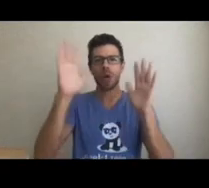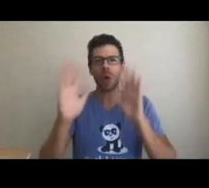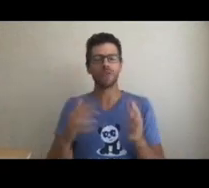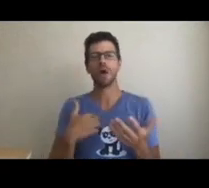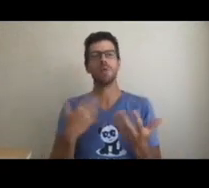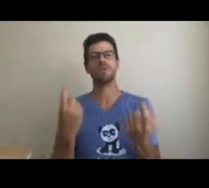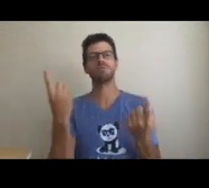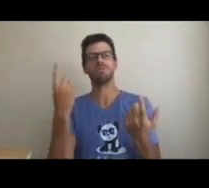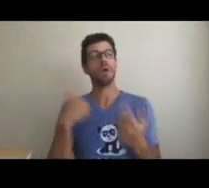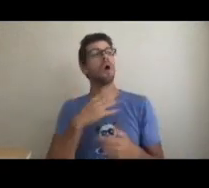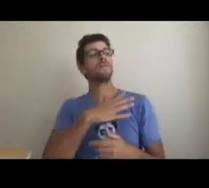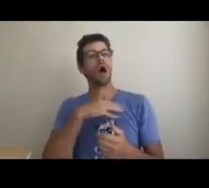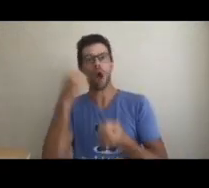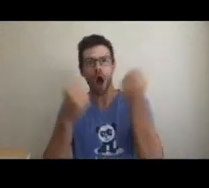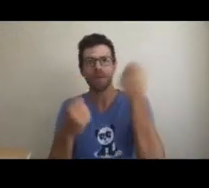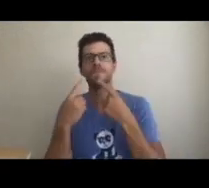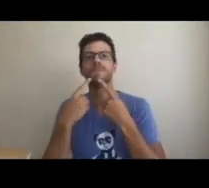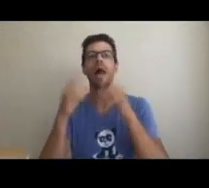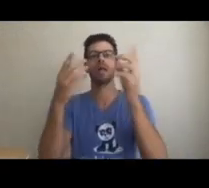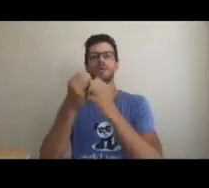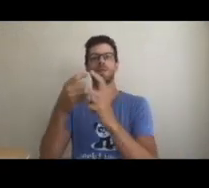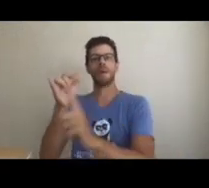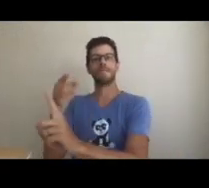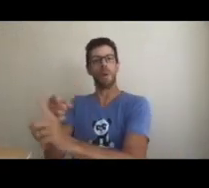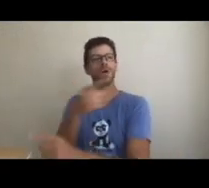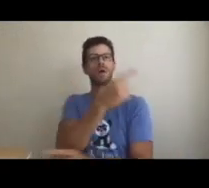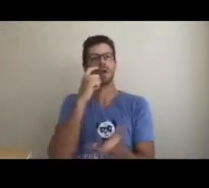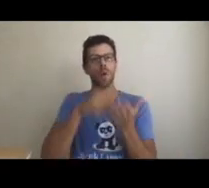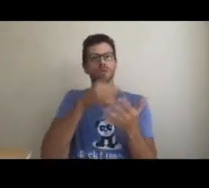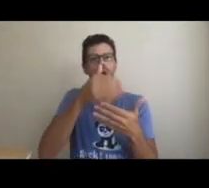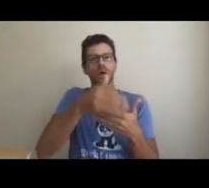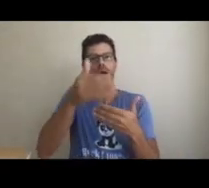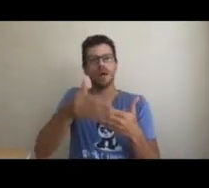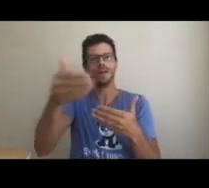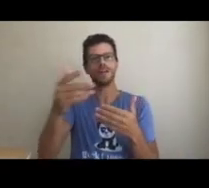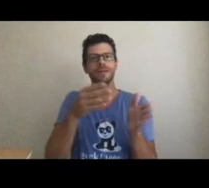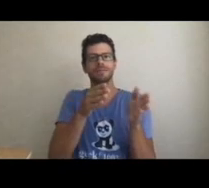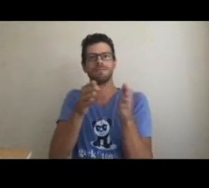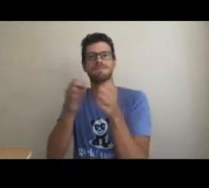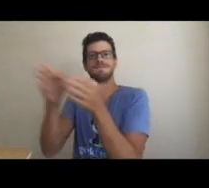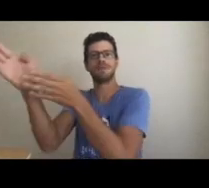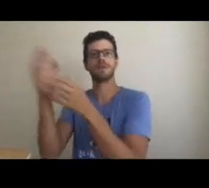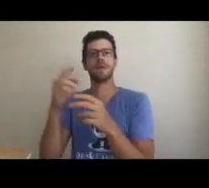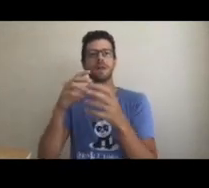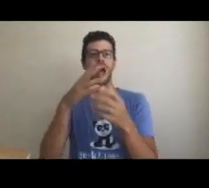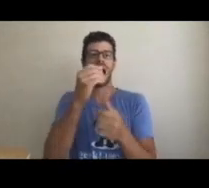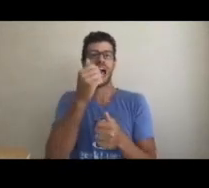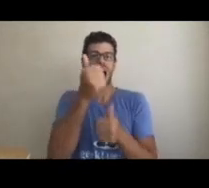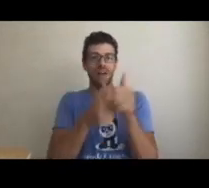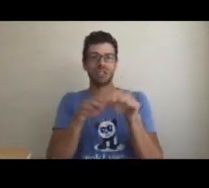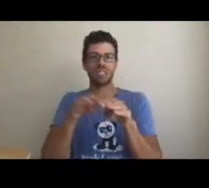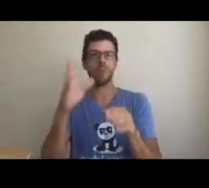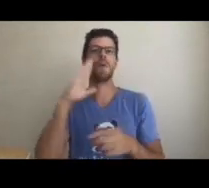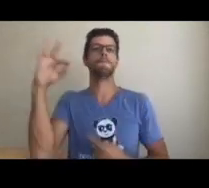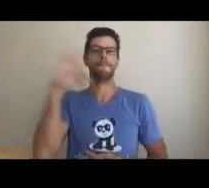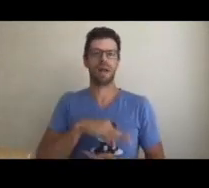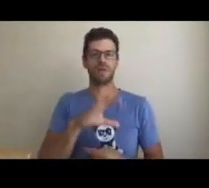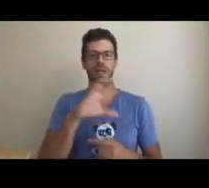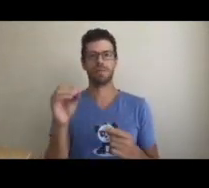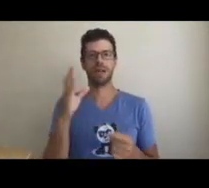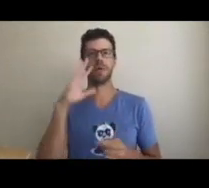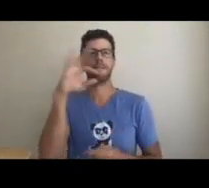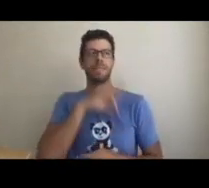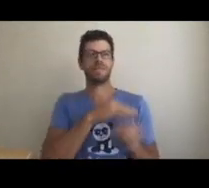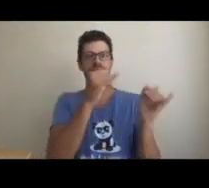wet in the rain and I want to be safe from potential accidents. This is where we finally get to a car, exactly what he